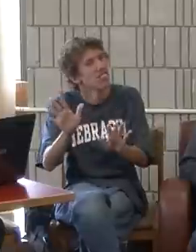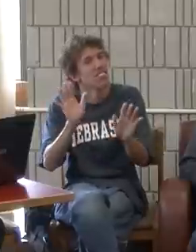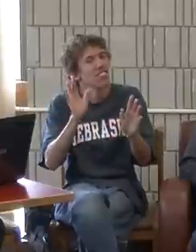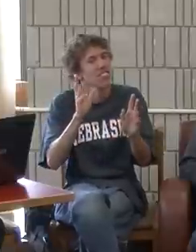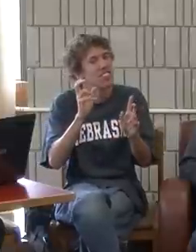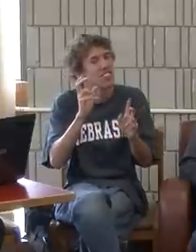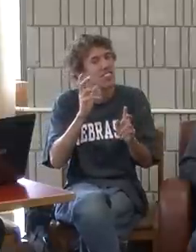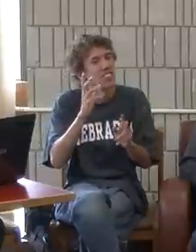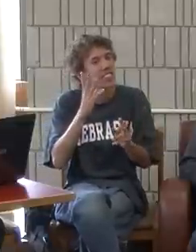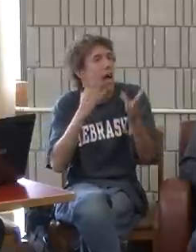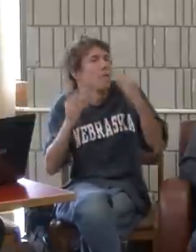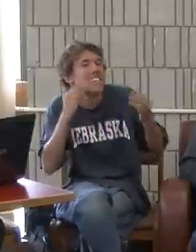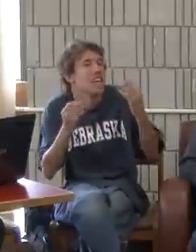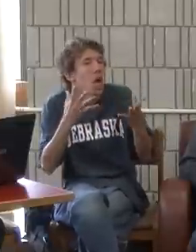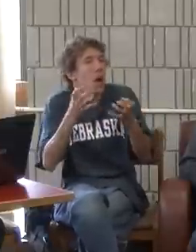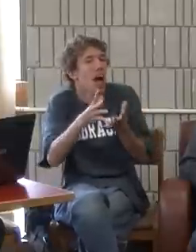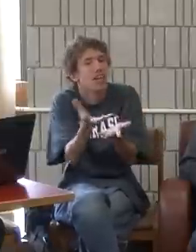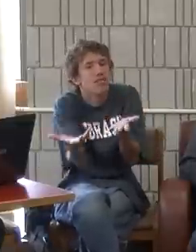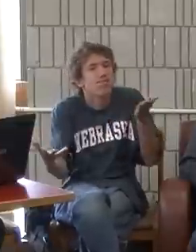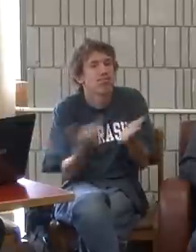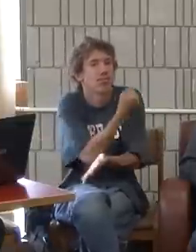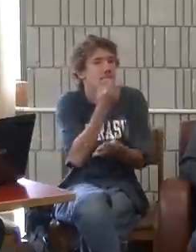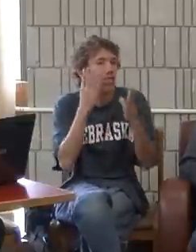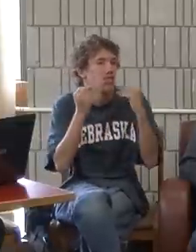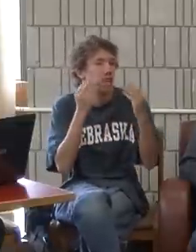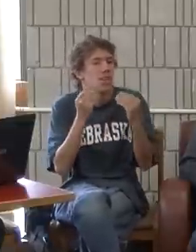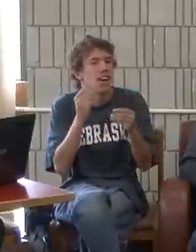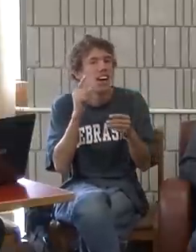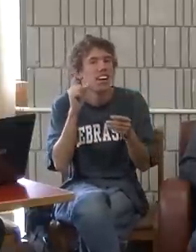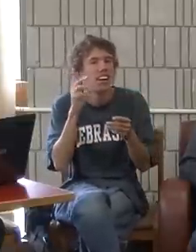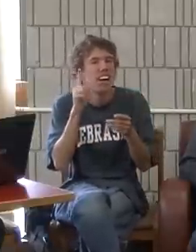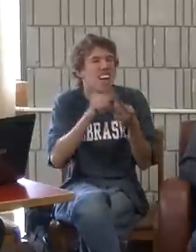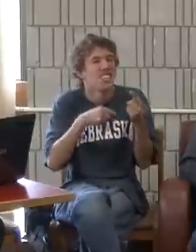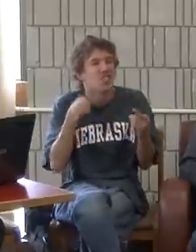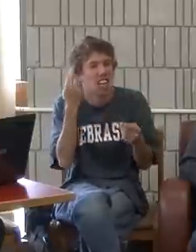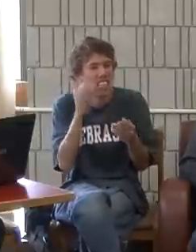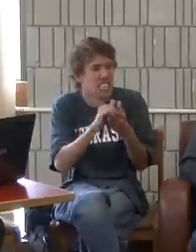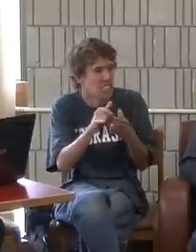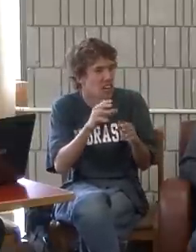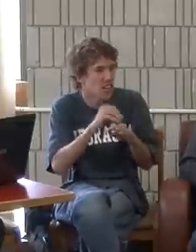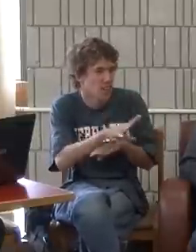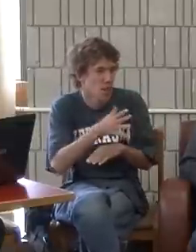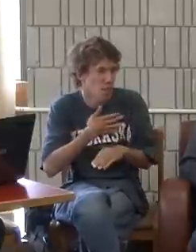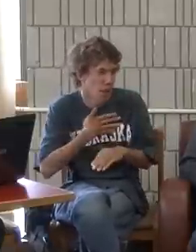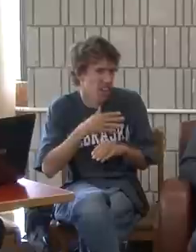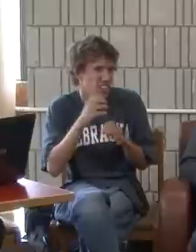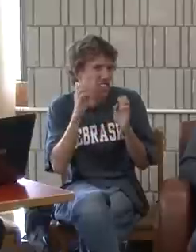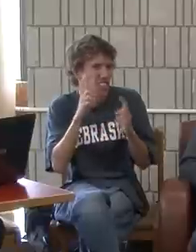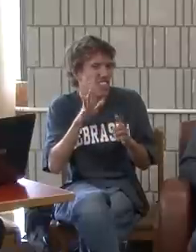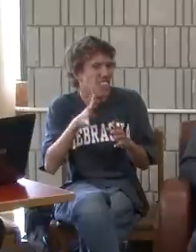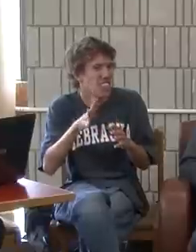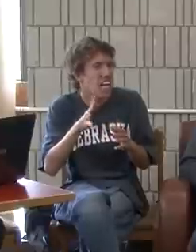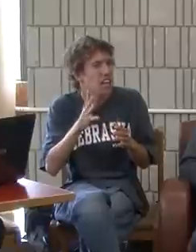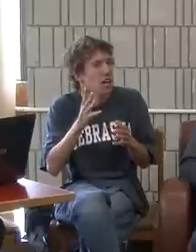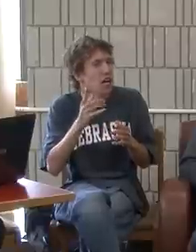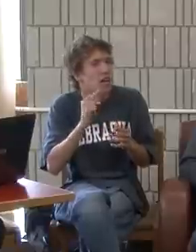and so much to do and so many experiences to gain. And I realized that it affected my education.